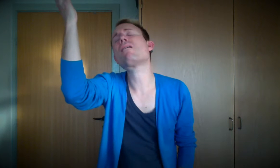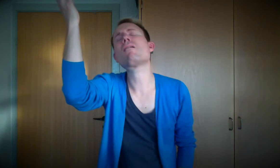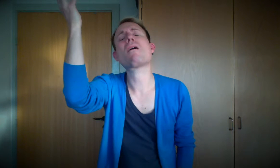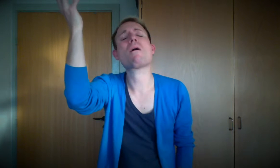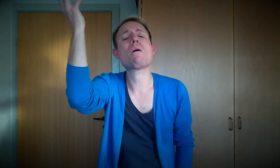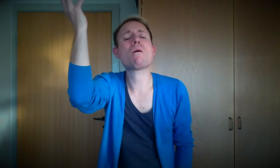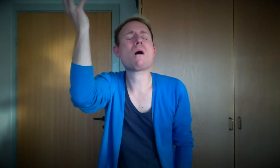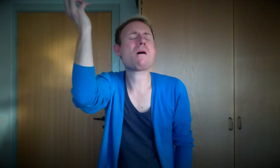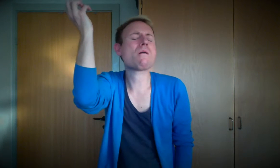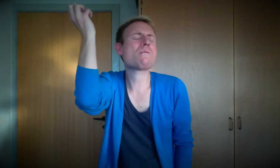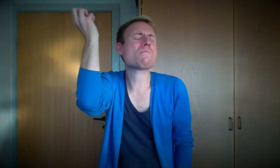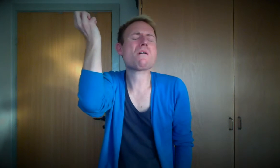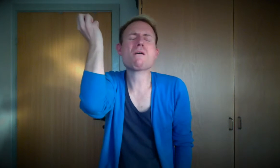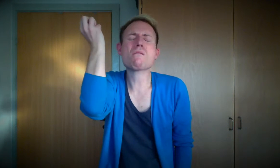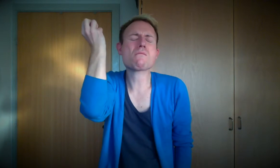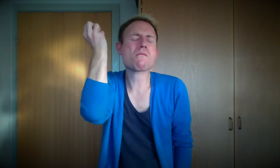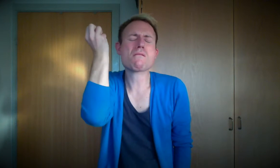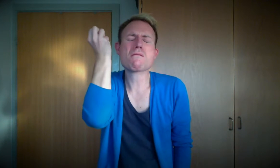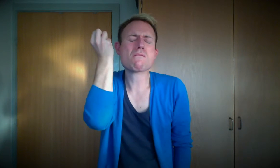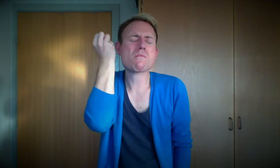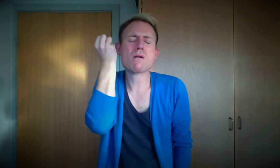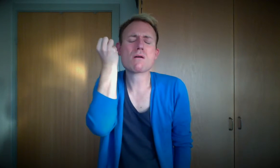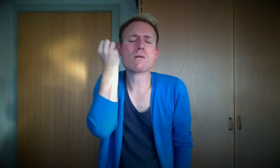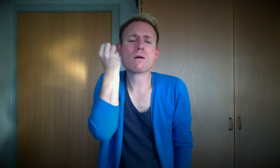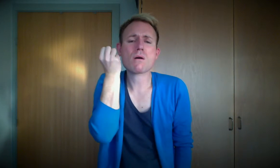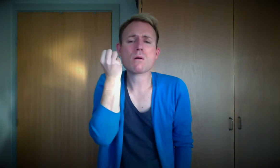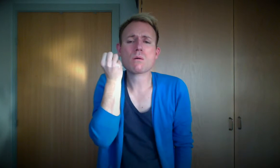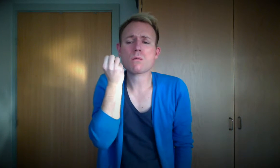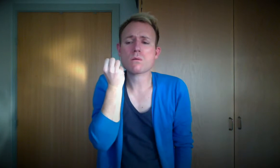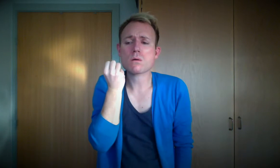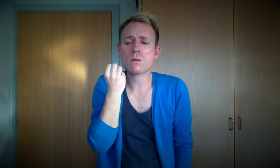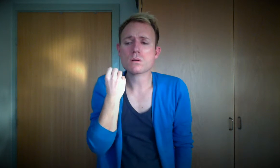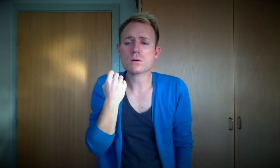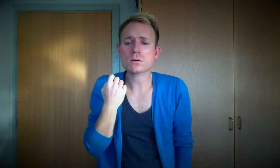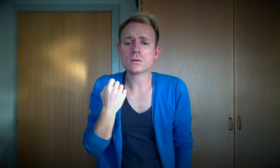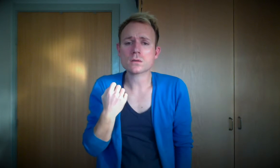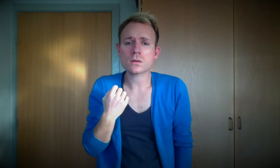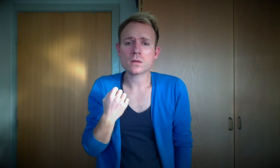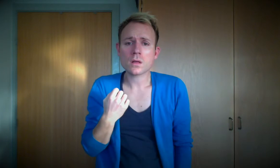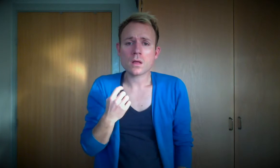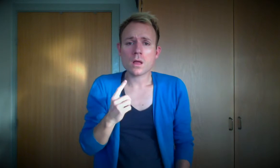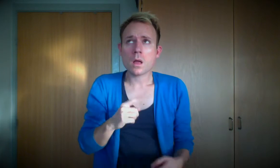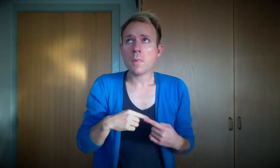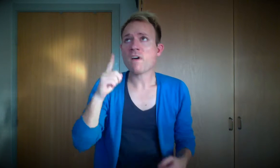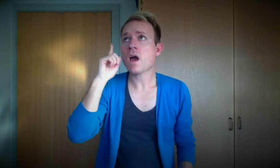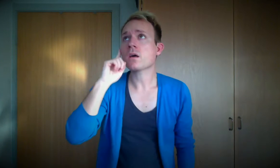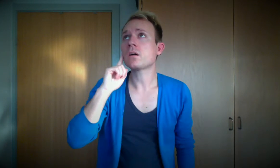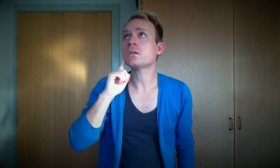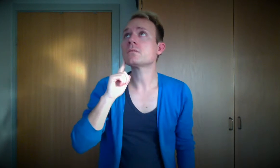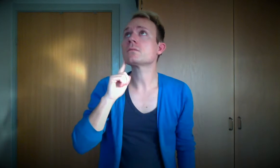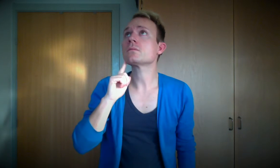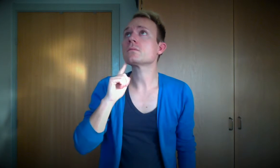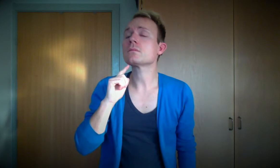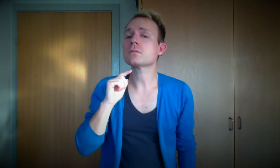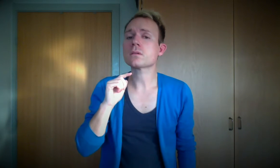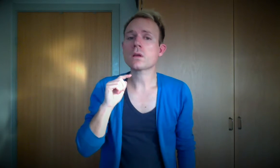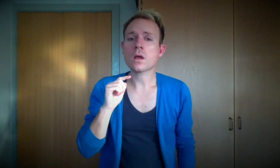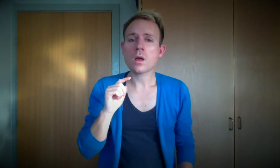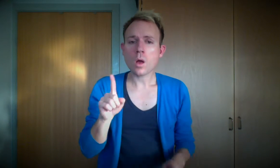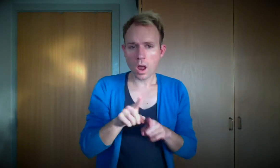and my Father, who's also in heaven,